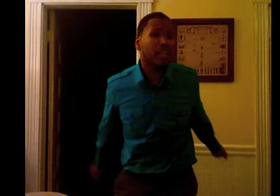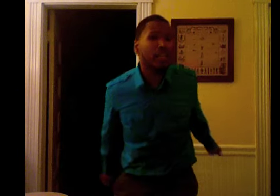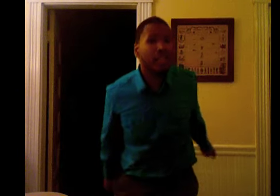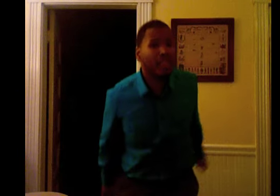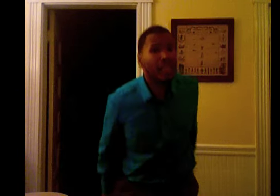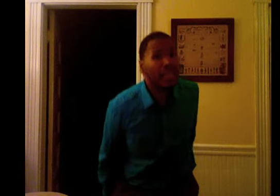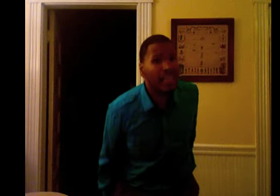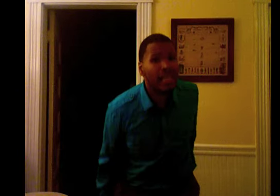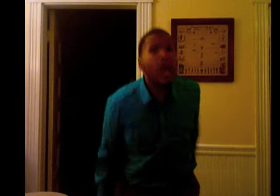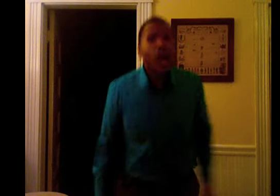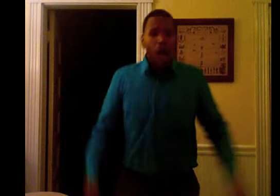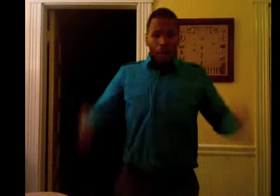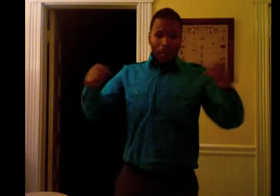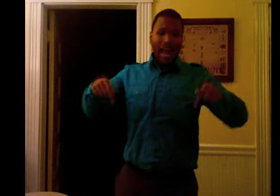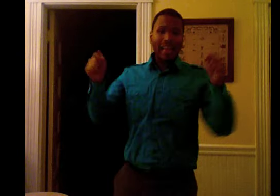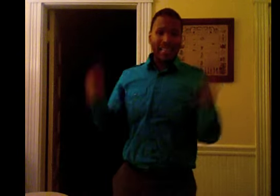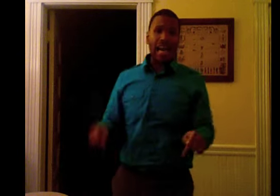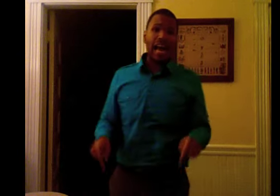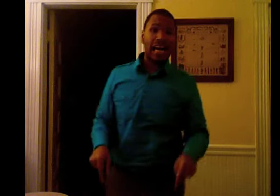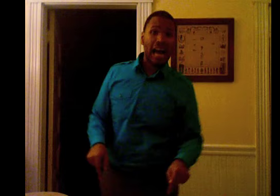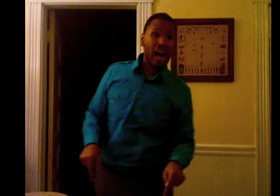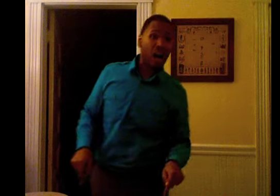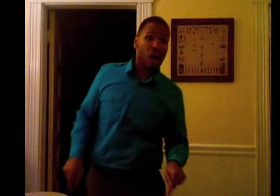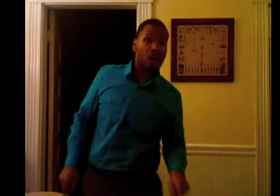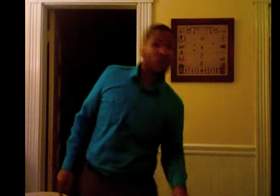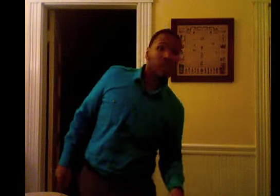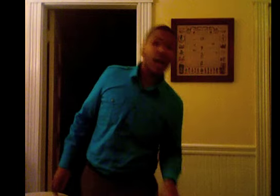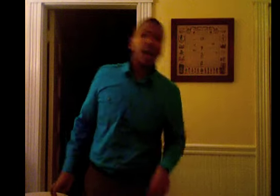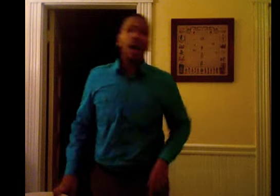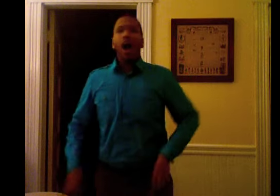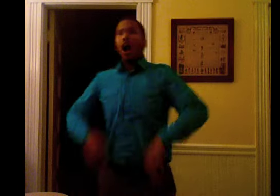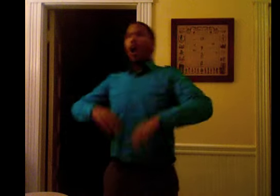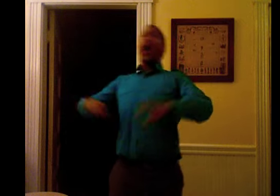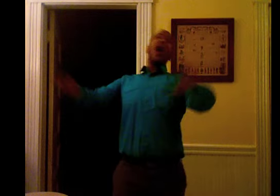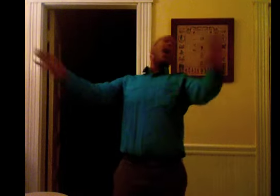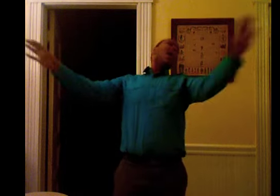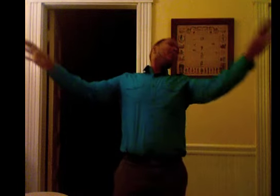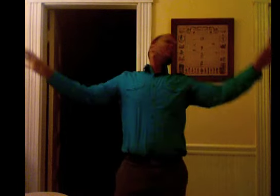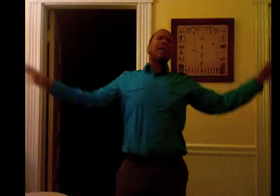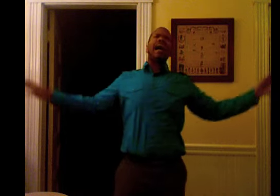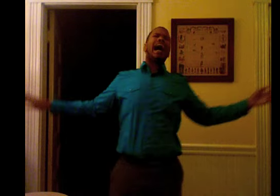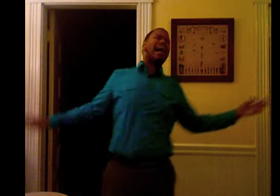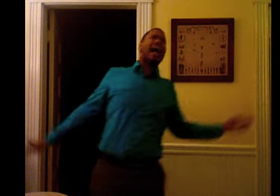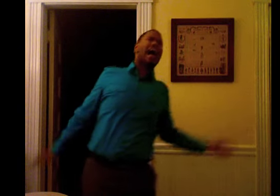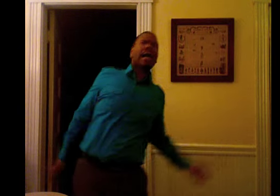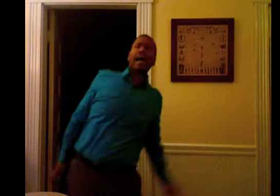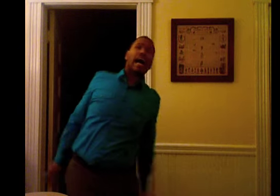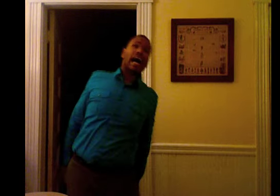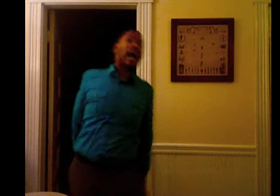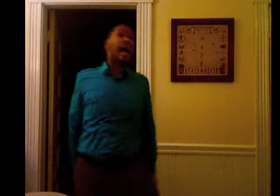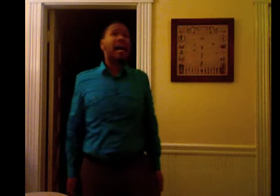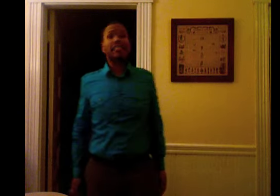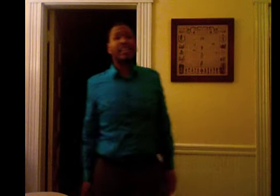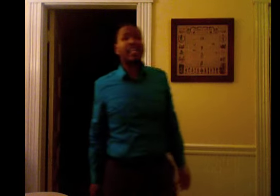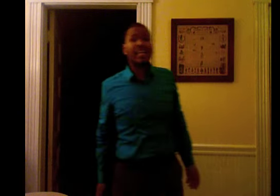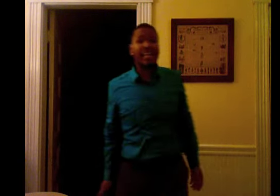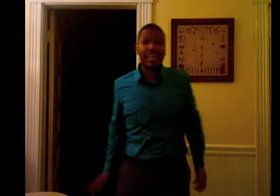back down on my knees.